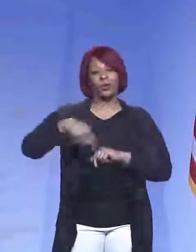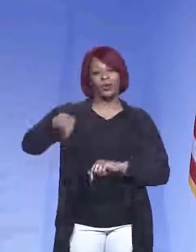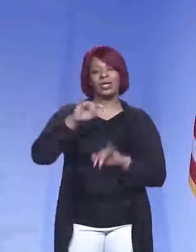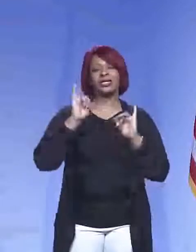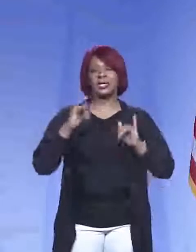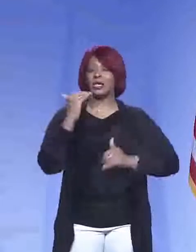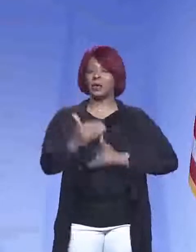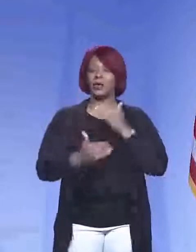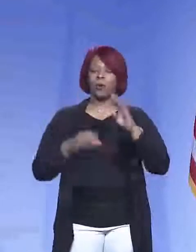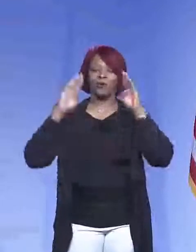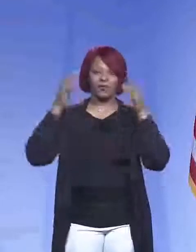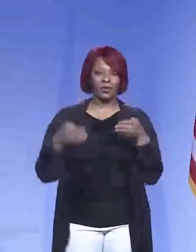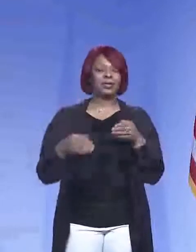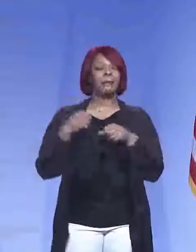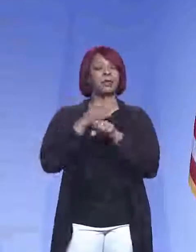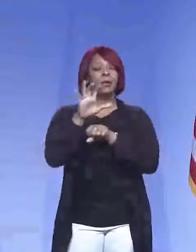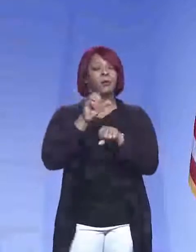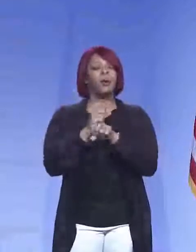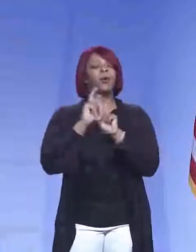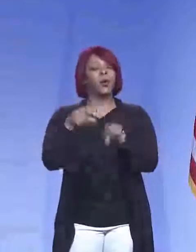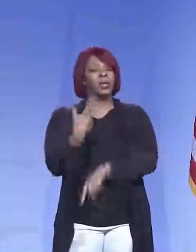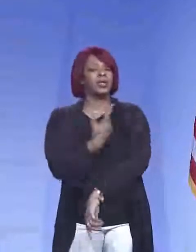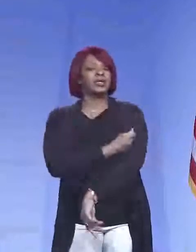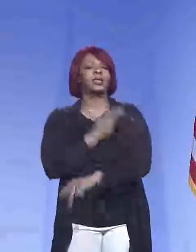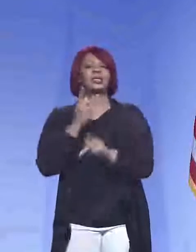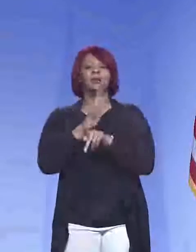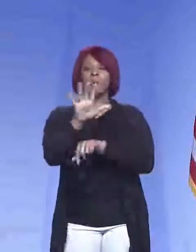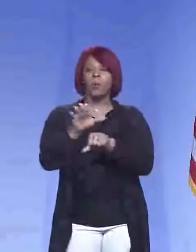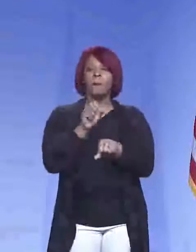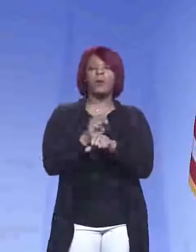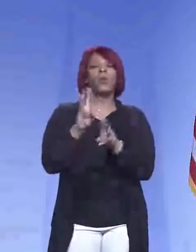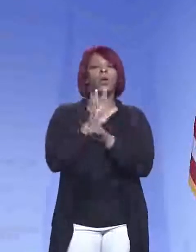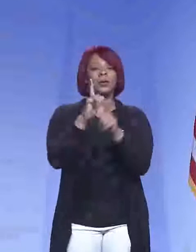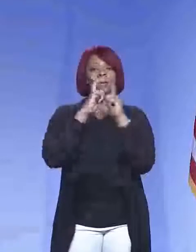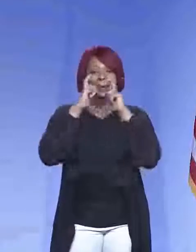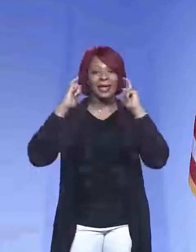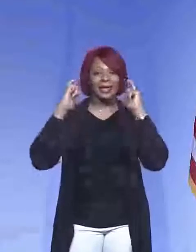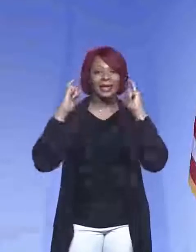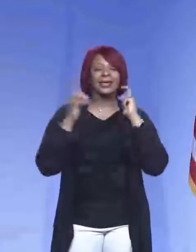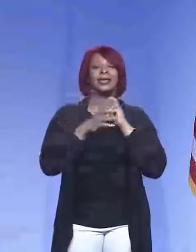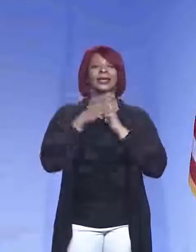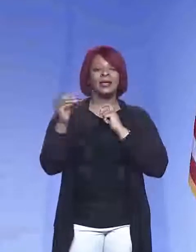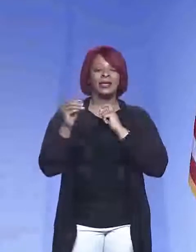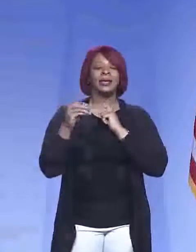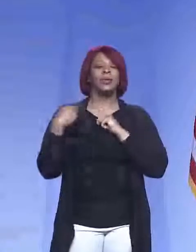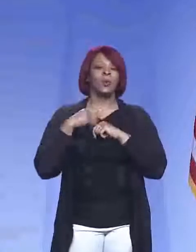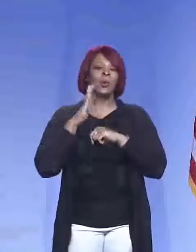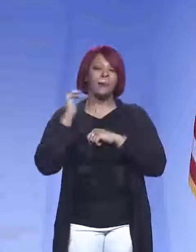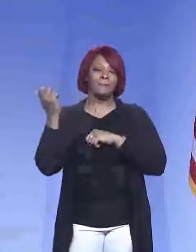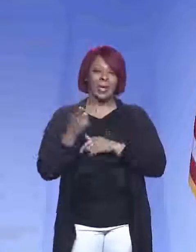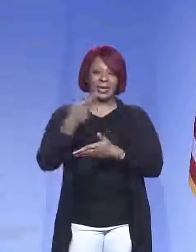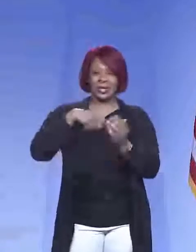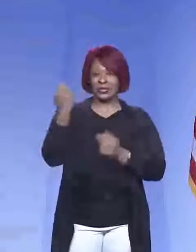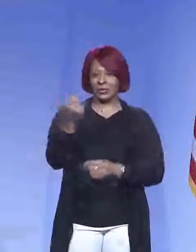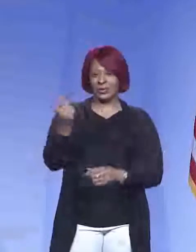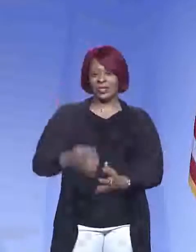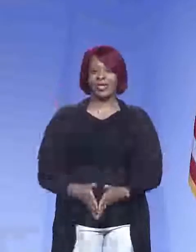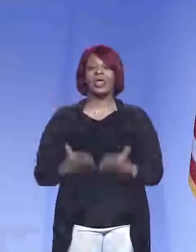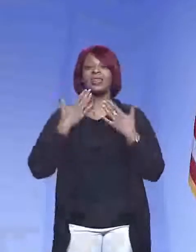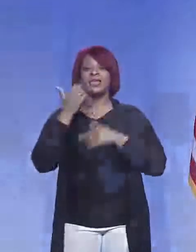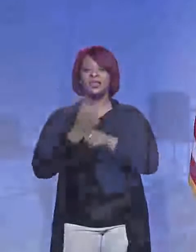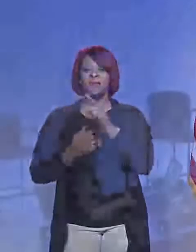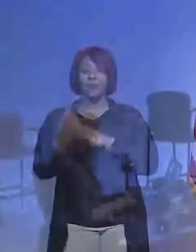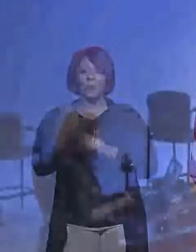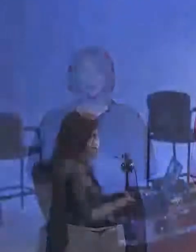Stay the course. Make your appointments. Go get your shots. Keep your appointments. Wear your mask. get And we'll be back next Tuesday. Thanks,